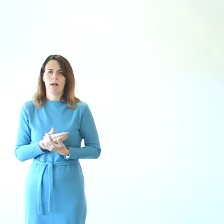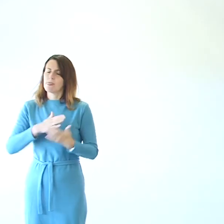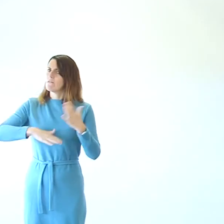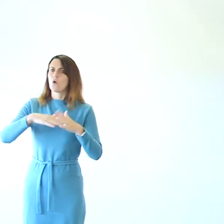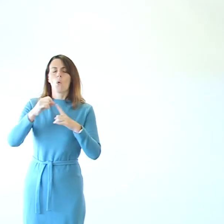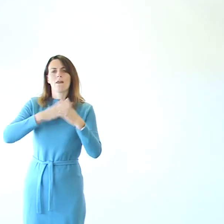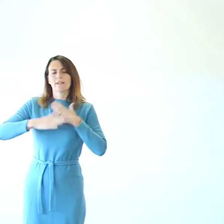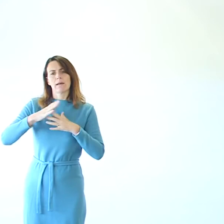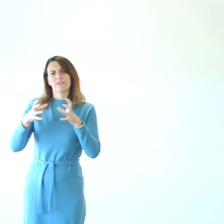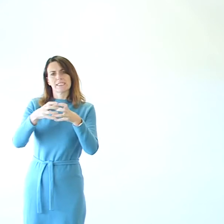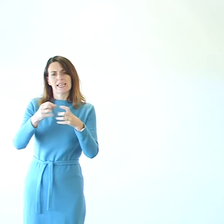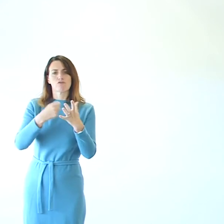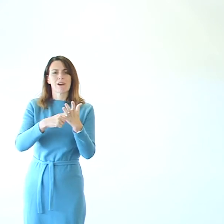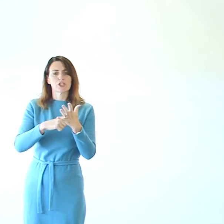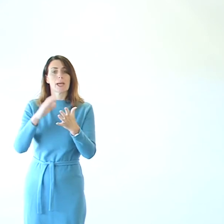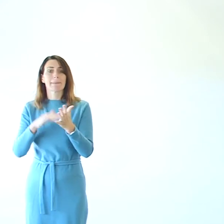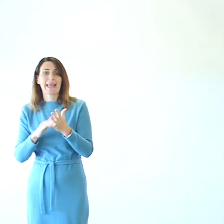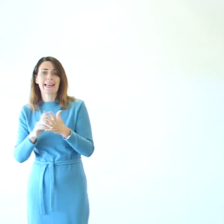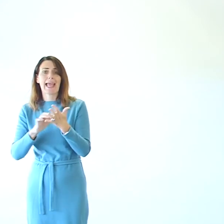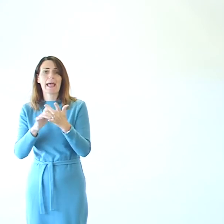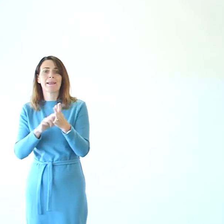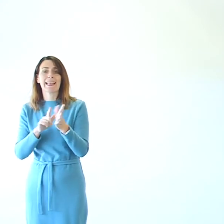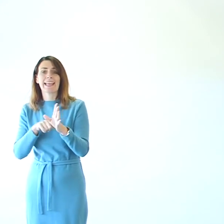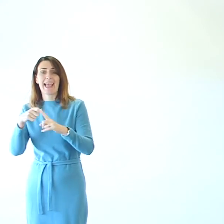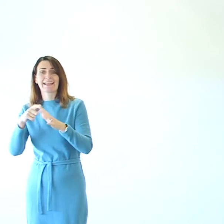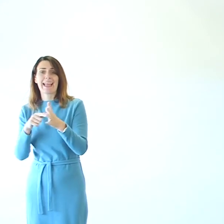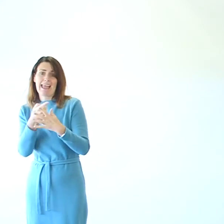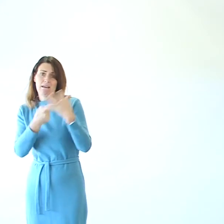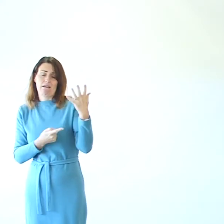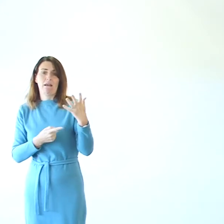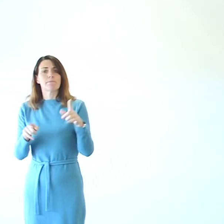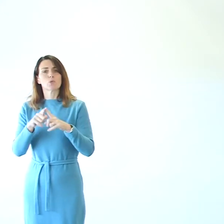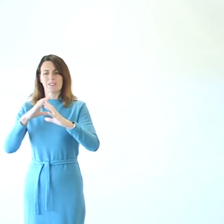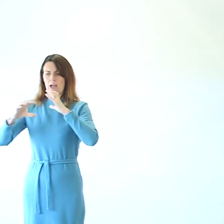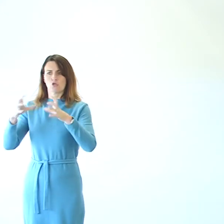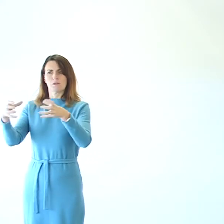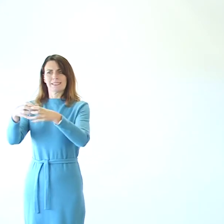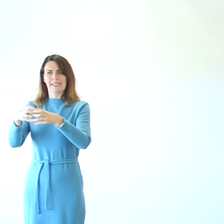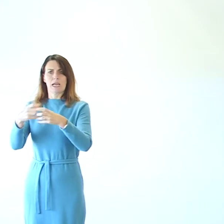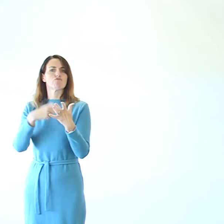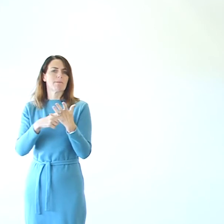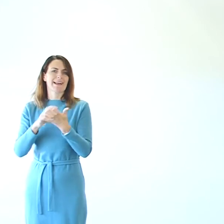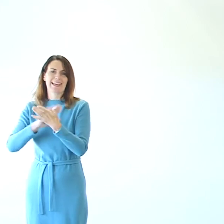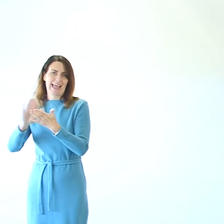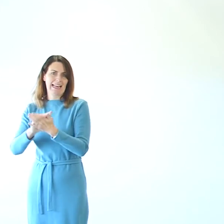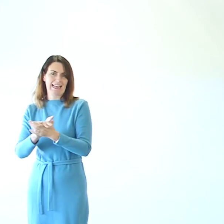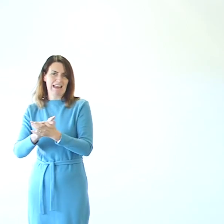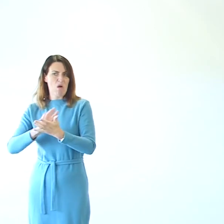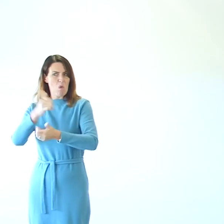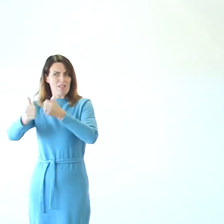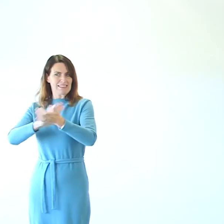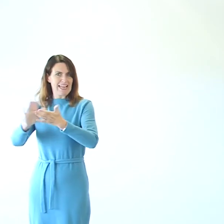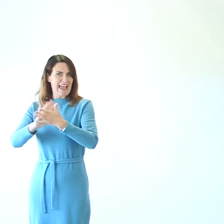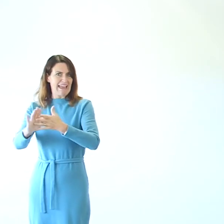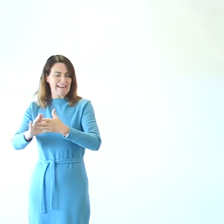team, Ranjit, Michaela, Emily and Kaye, and also our comms team, Rebecca and Hayley. Well done, Hayley. Didn't lose